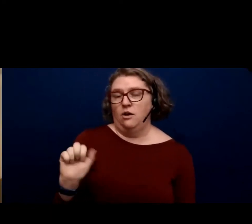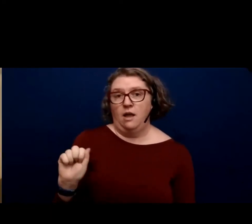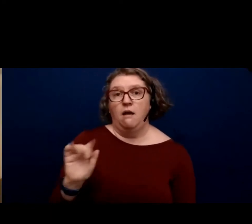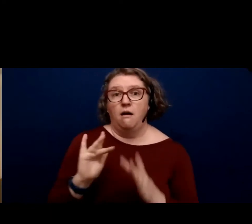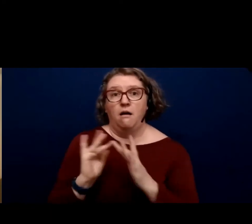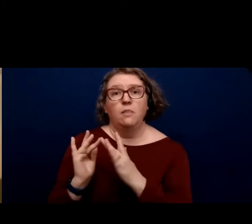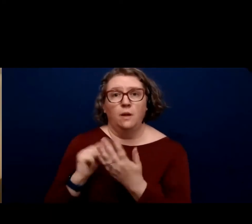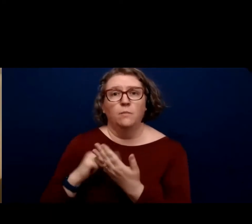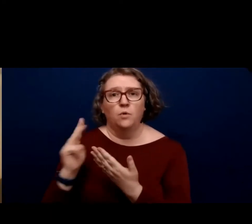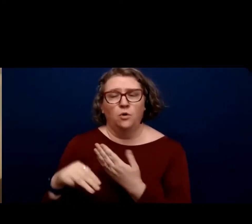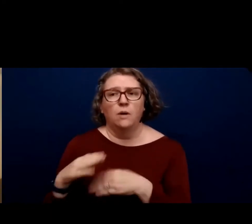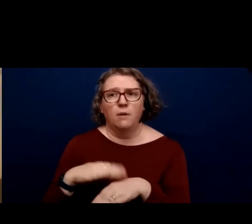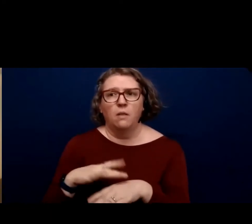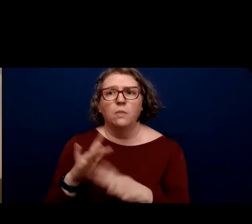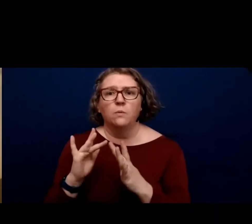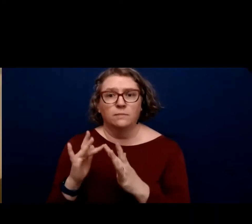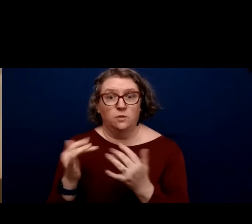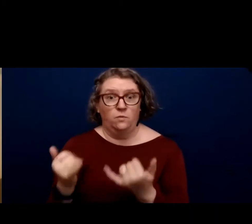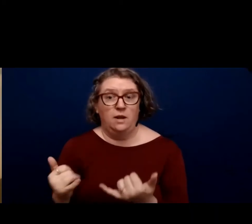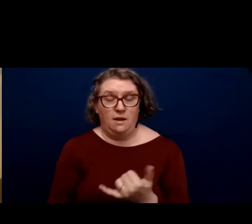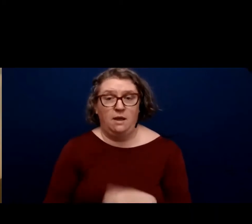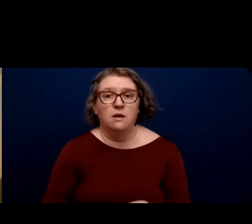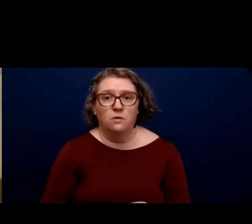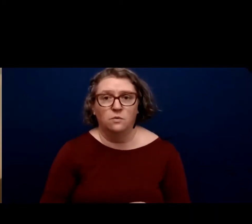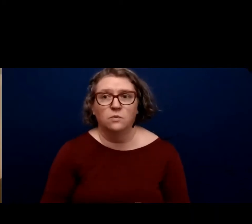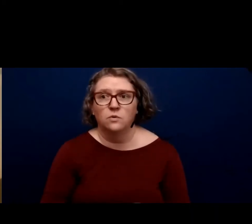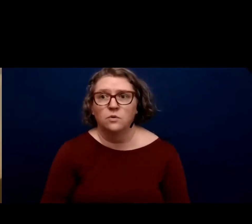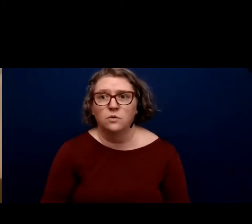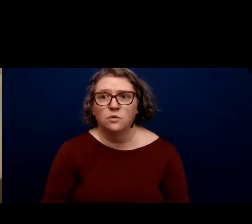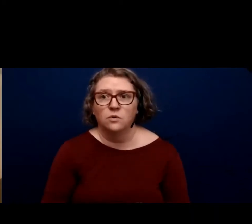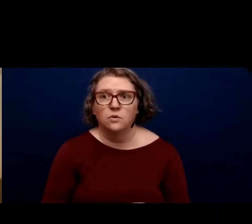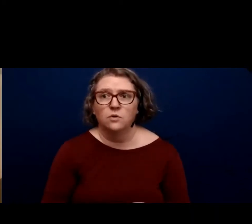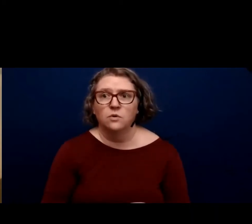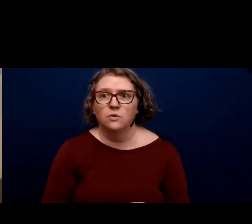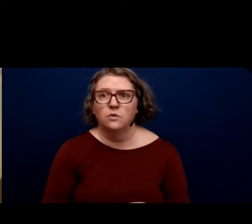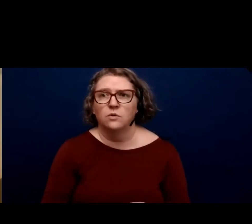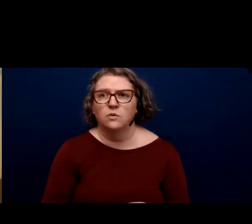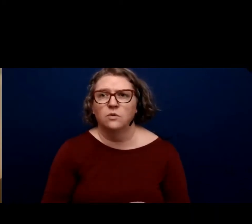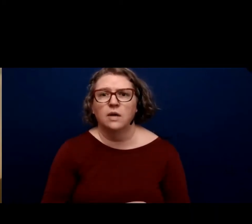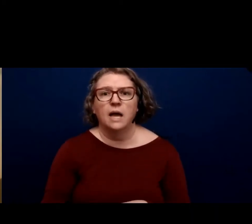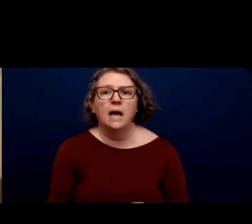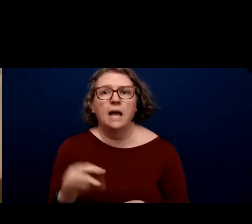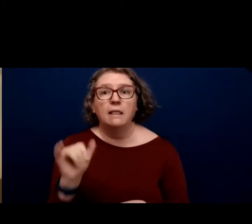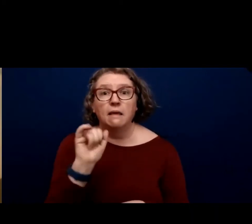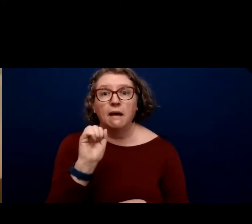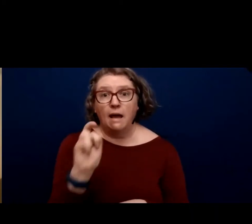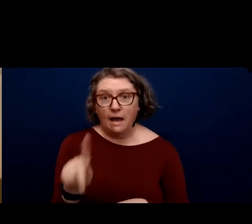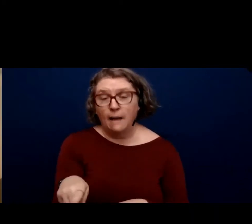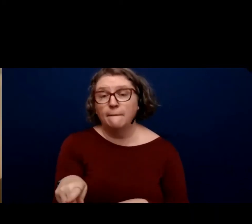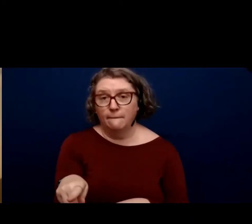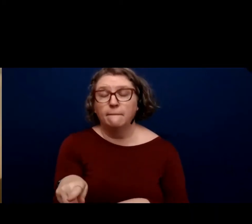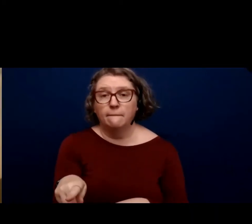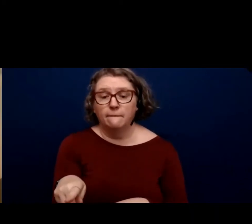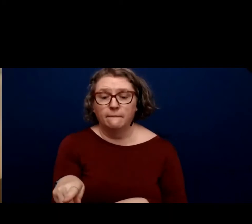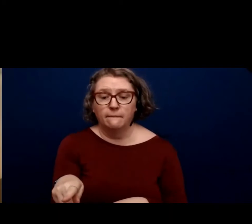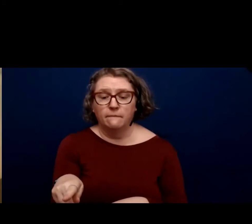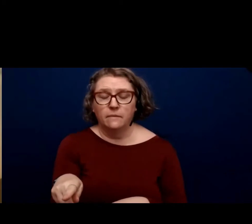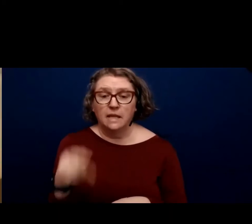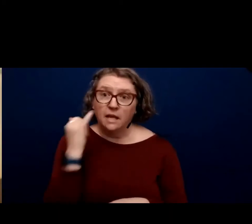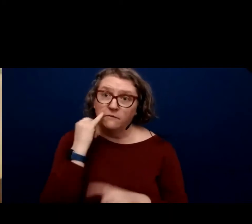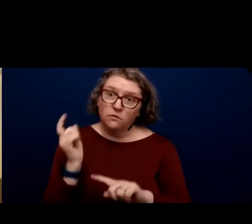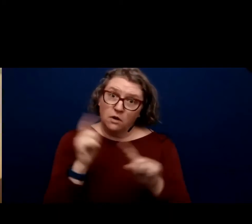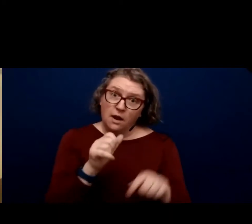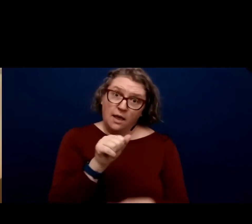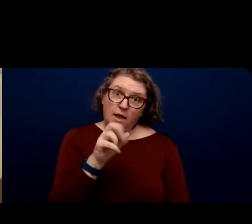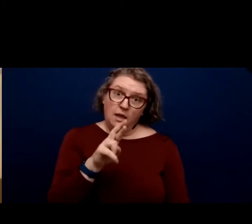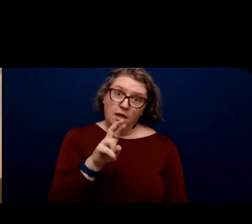on our website right now, and as the app for those of you who have been to either AERA or other